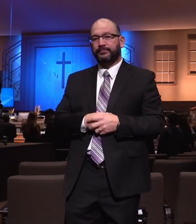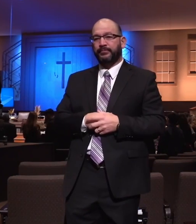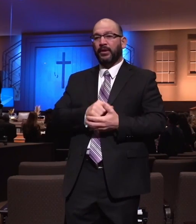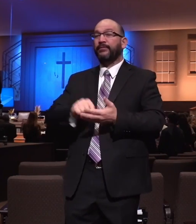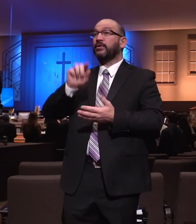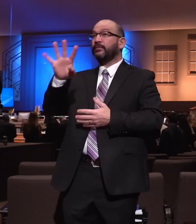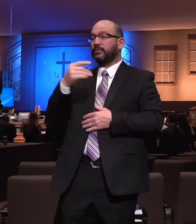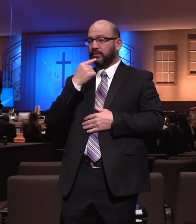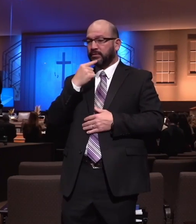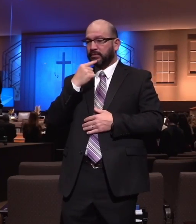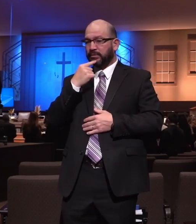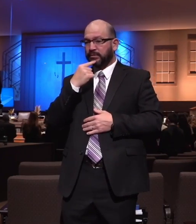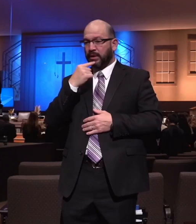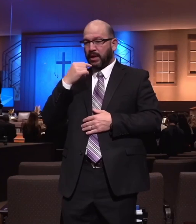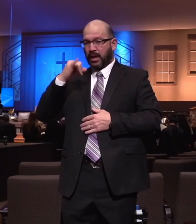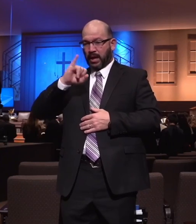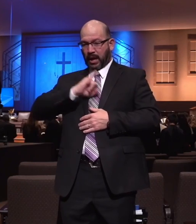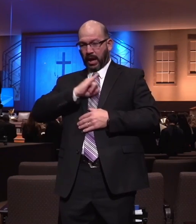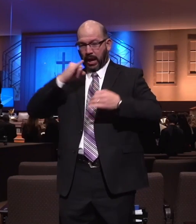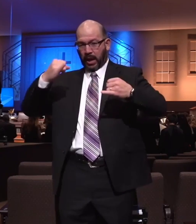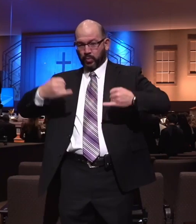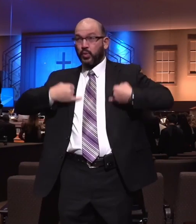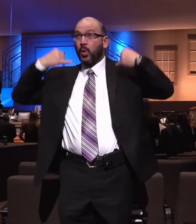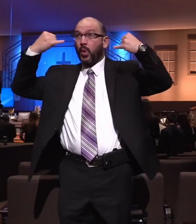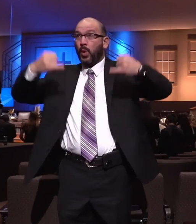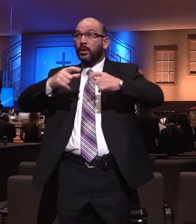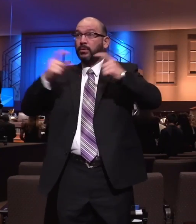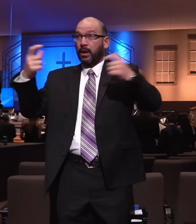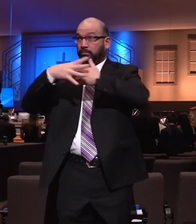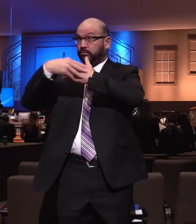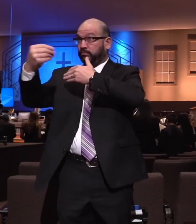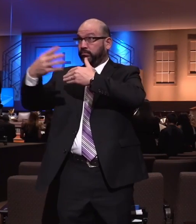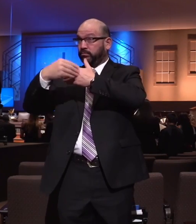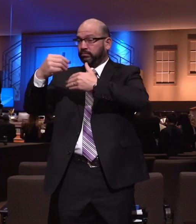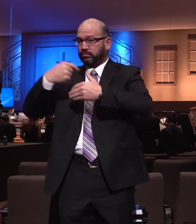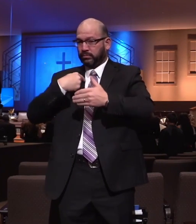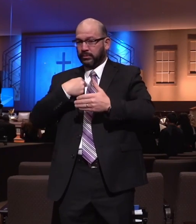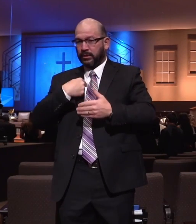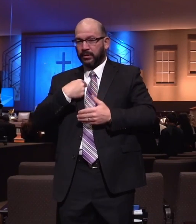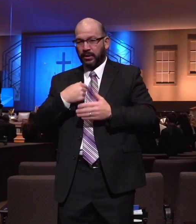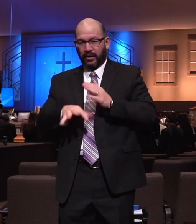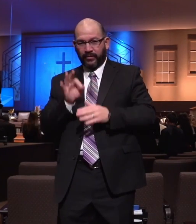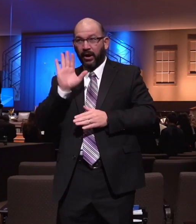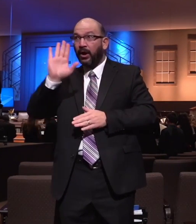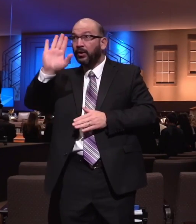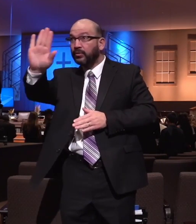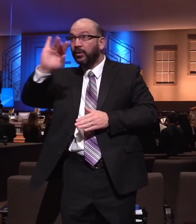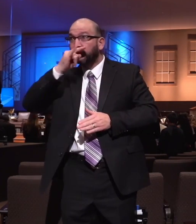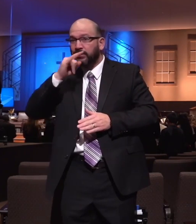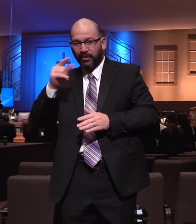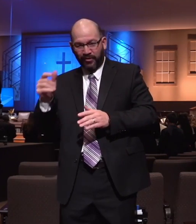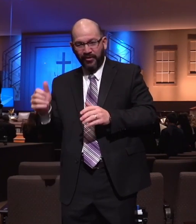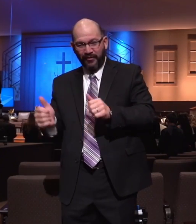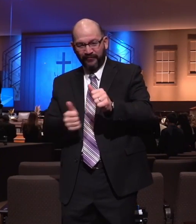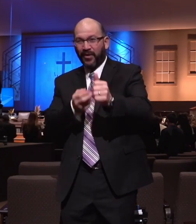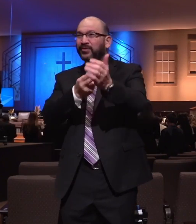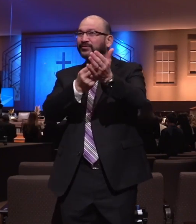I rejoiced greatly that I found of thy children walking in truth, as we have received a